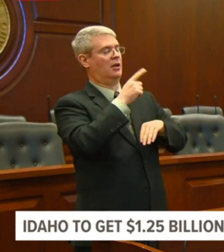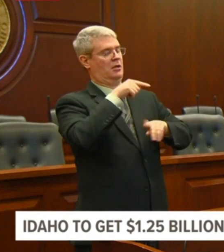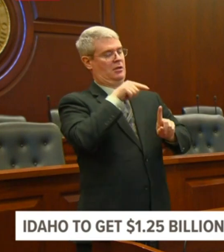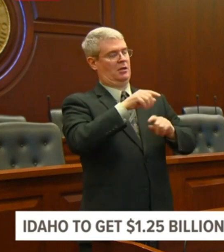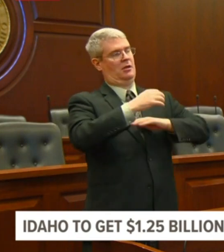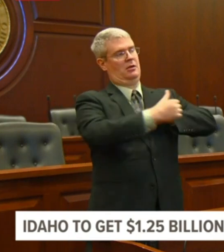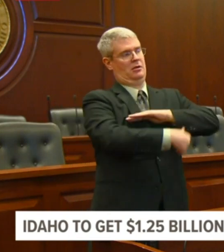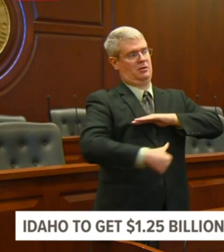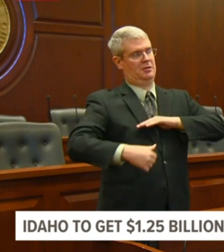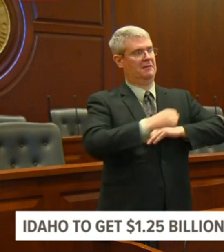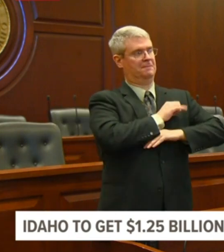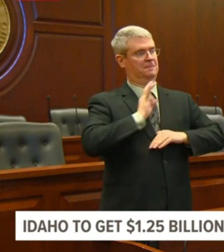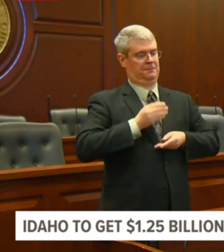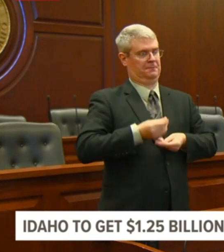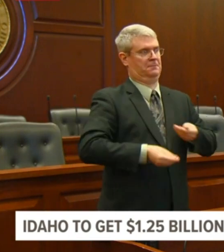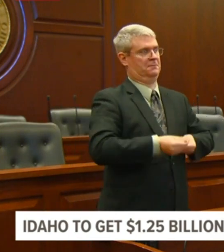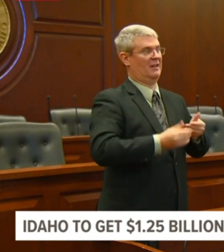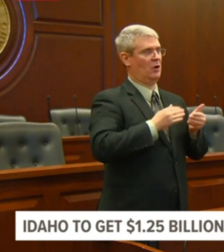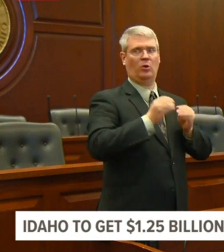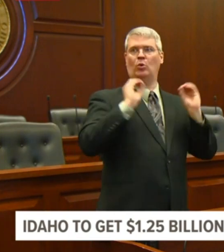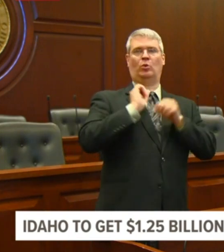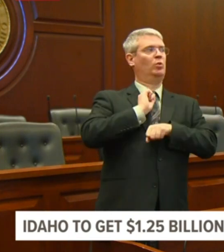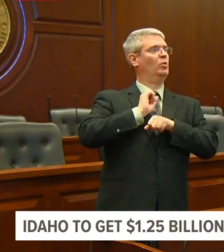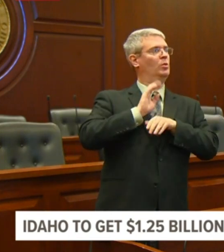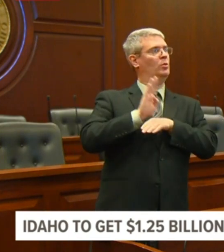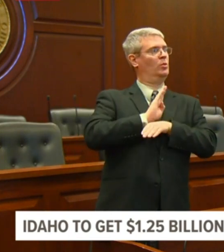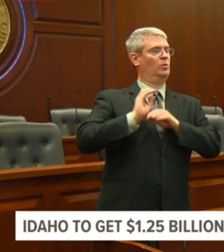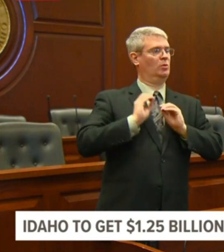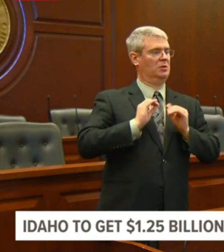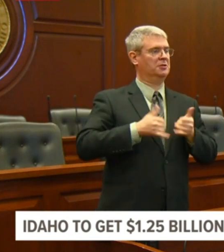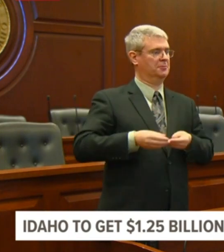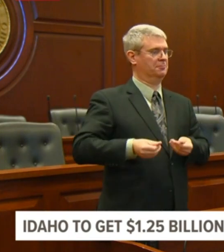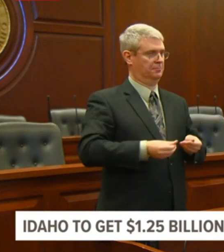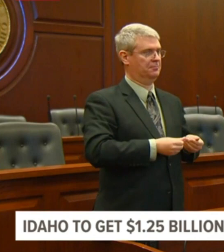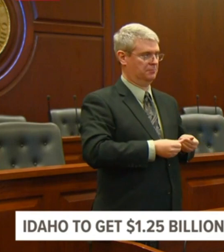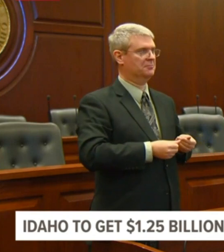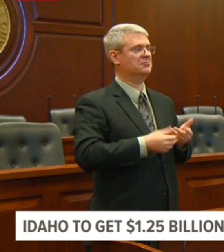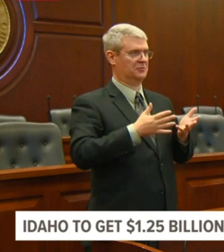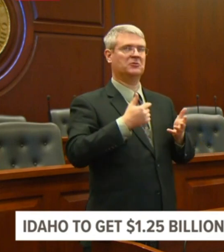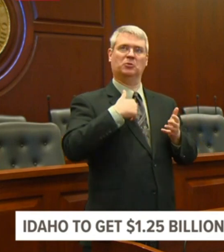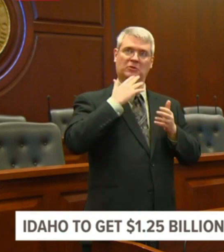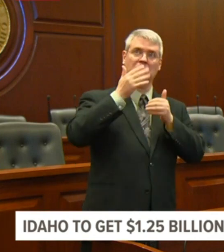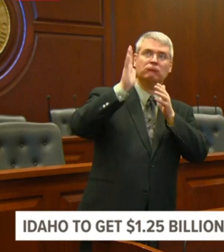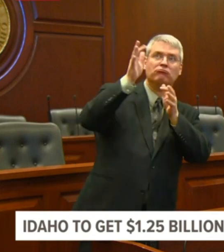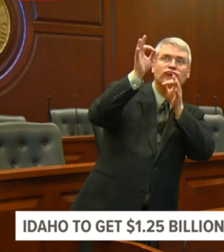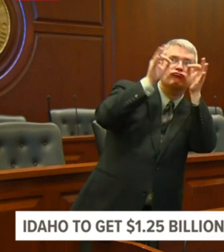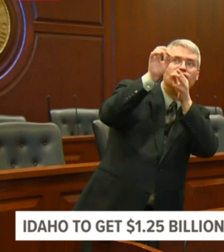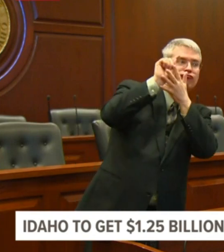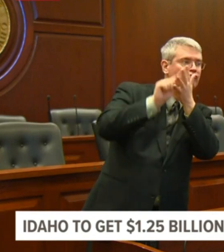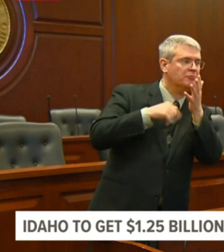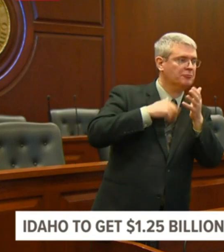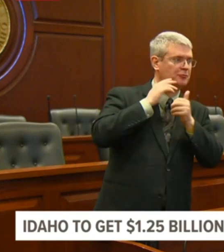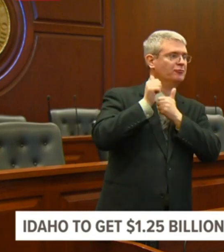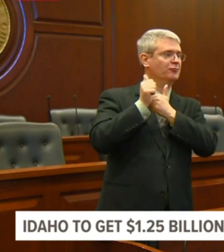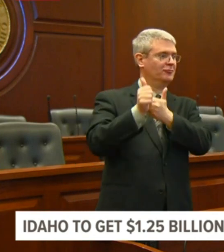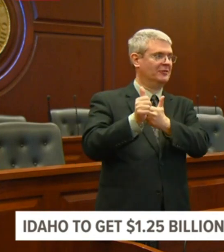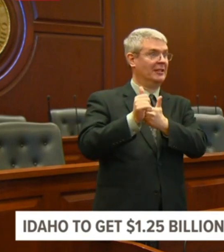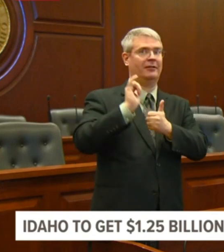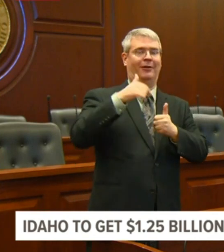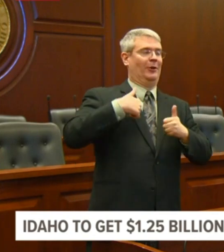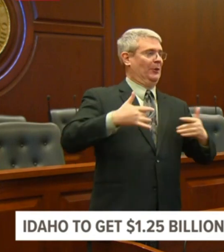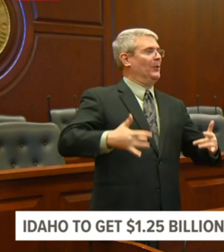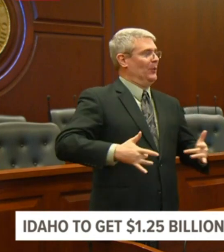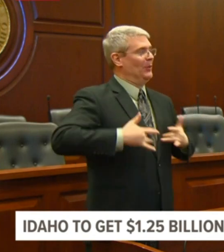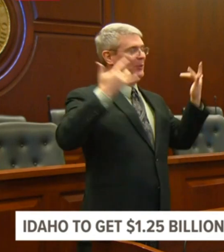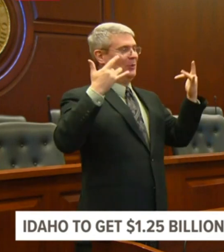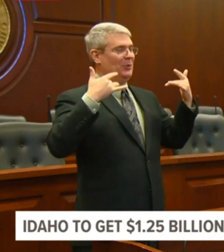Other announcements will be followed, but this is a welcome news and the SBA has been working with congressional